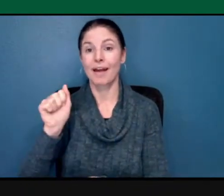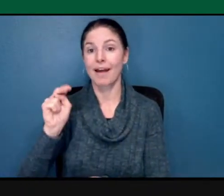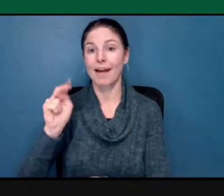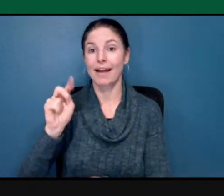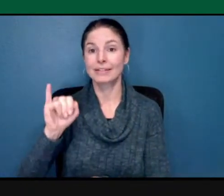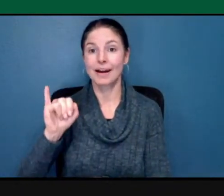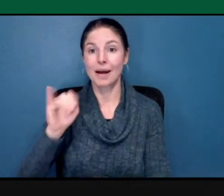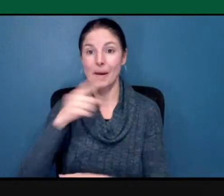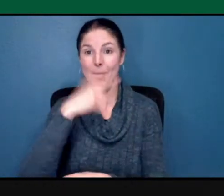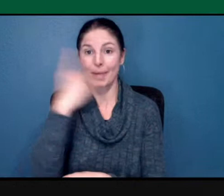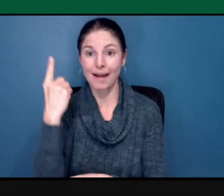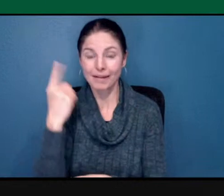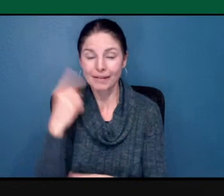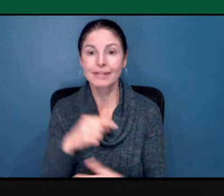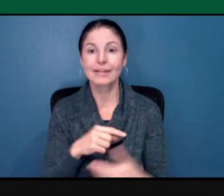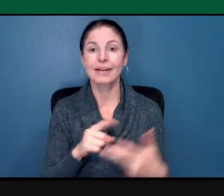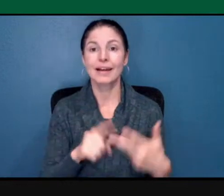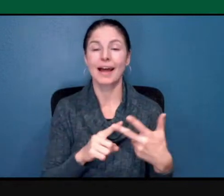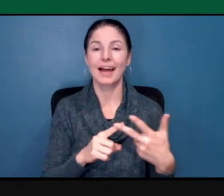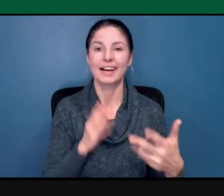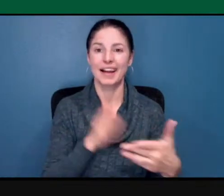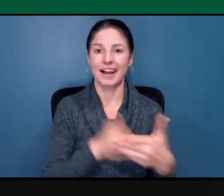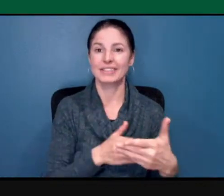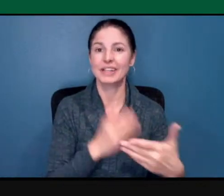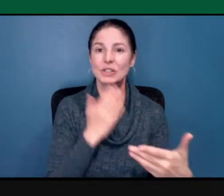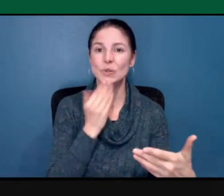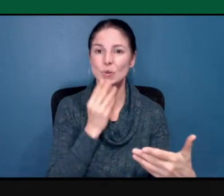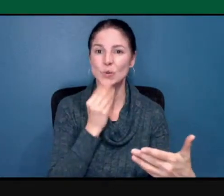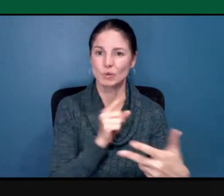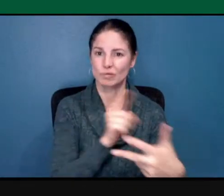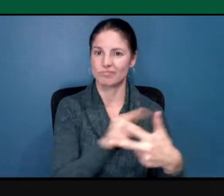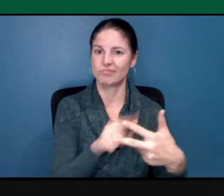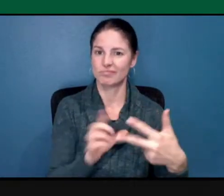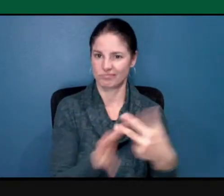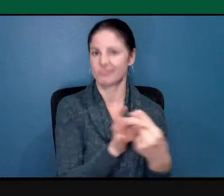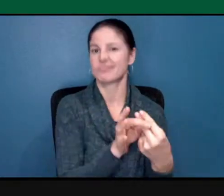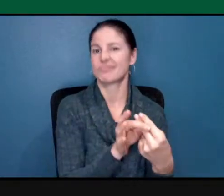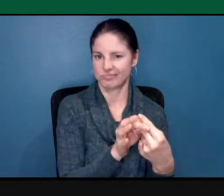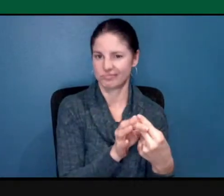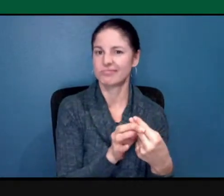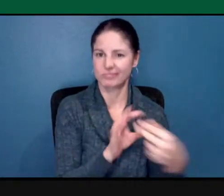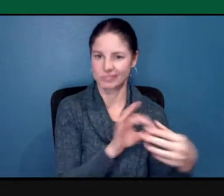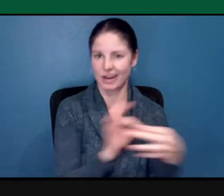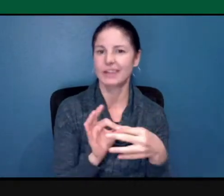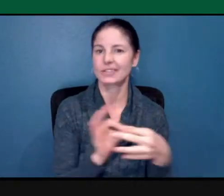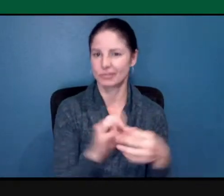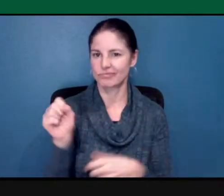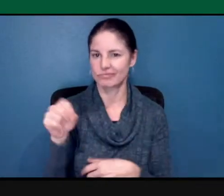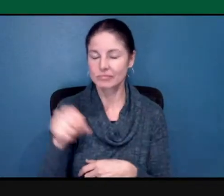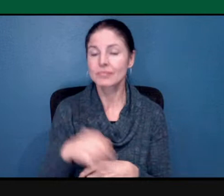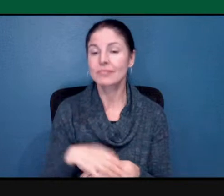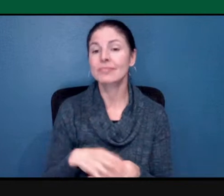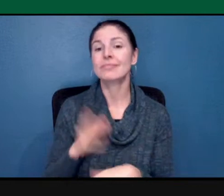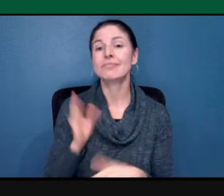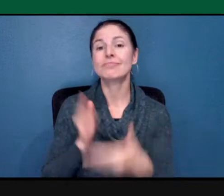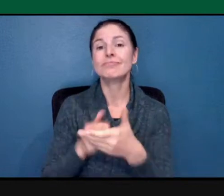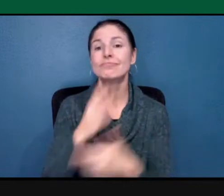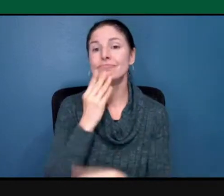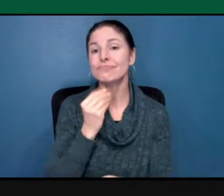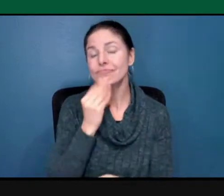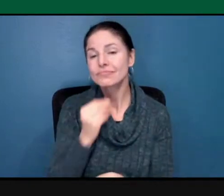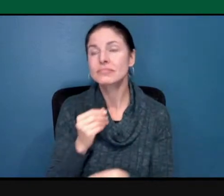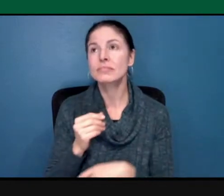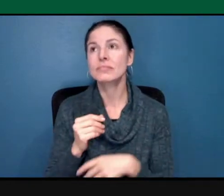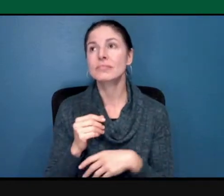many ways. And I think one of the points I wanted to make, that I didn't, um, is that I think antisemitism is not